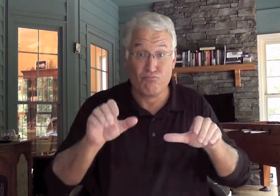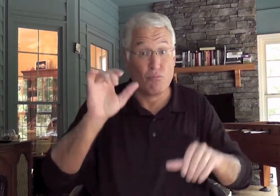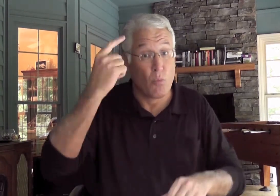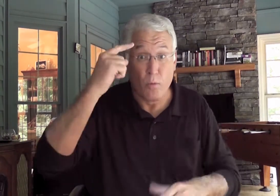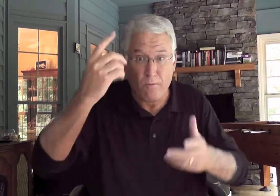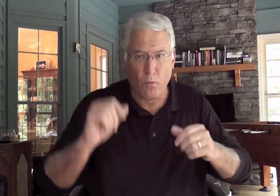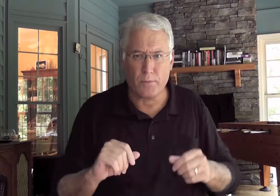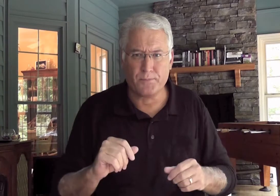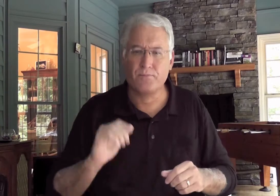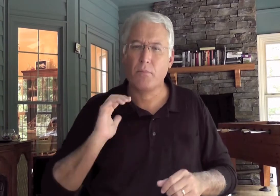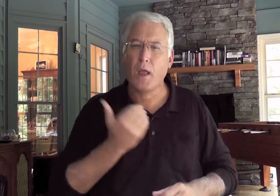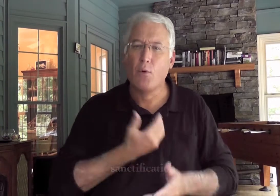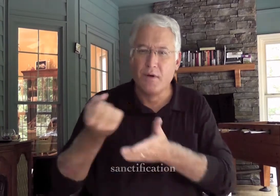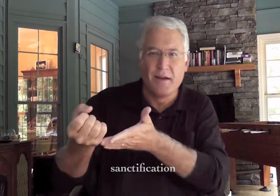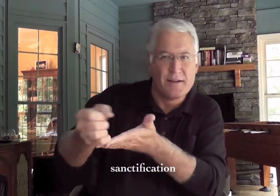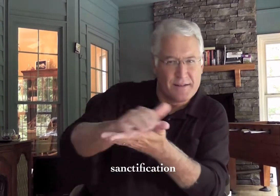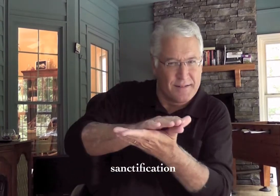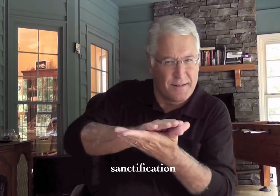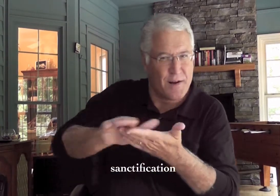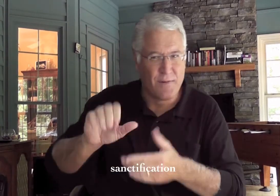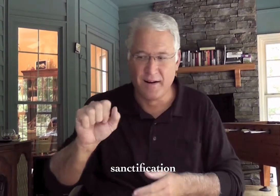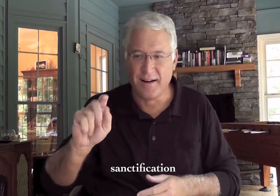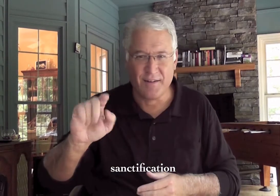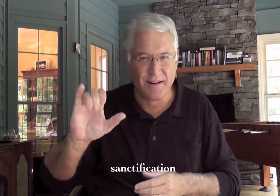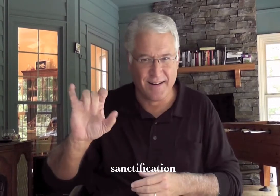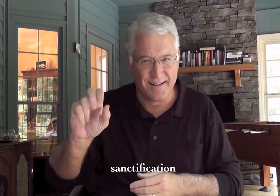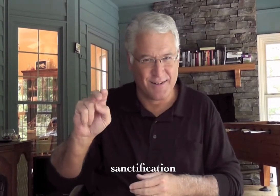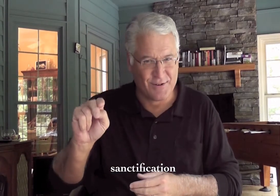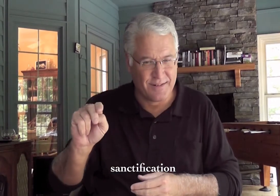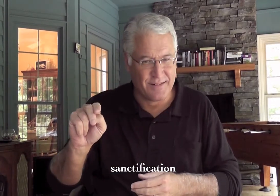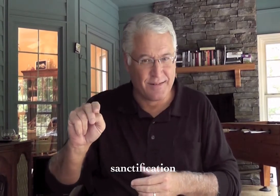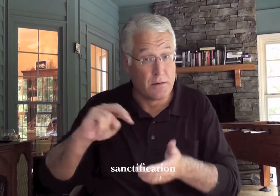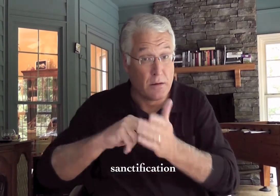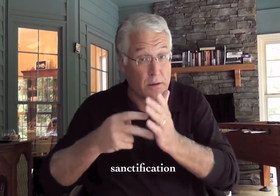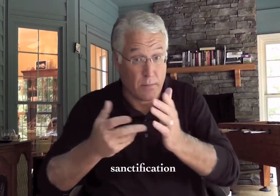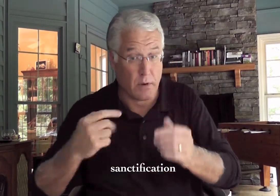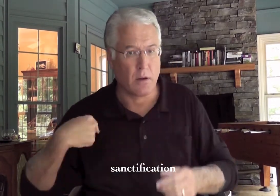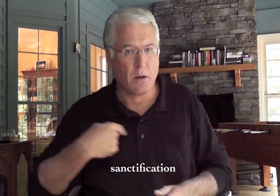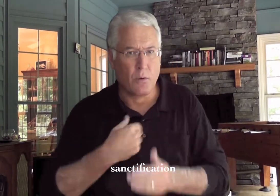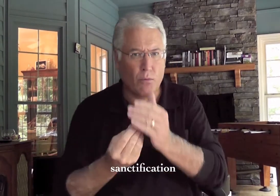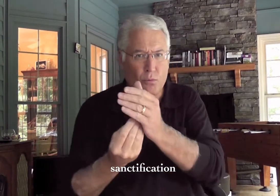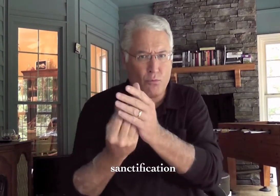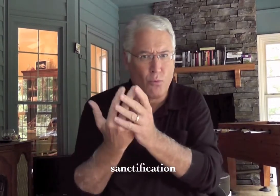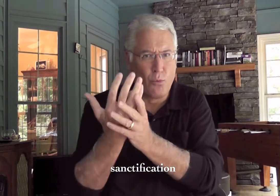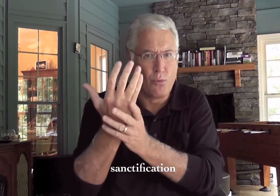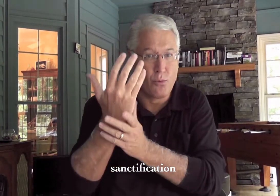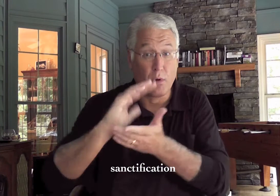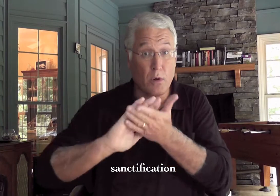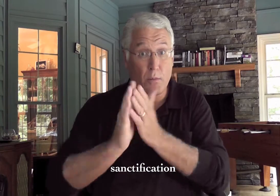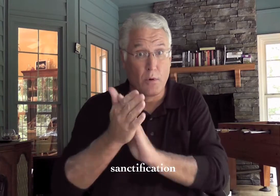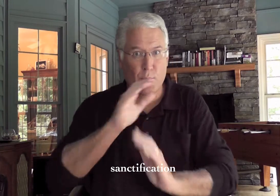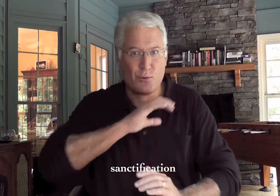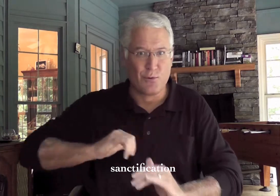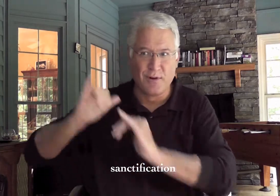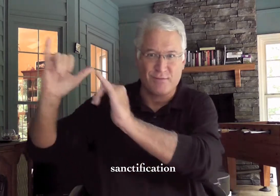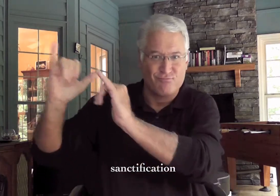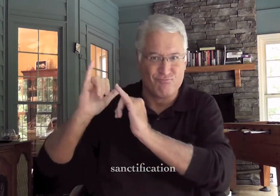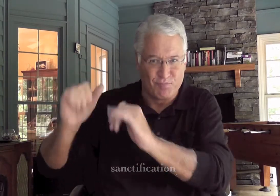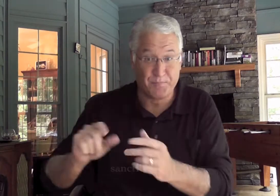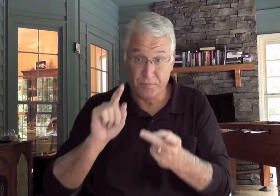God says to count it all joy. And it's for our sanctification. What that means is our growth towards being